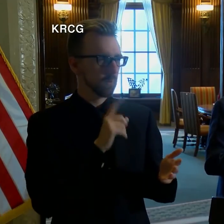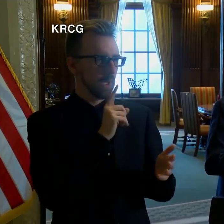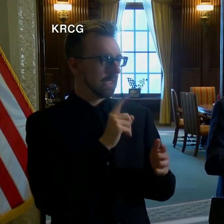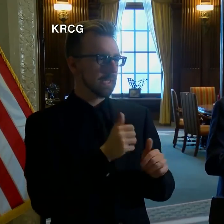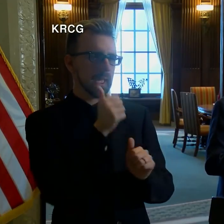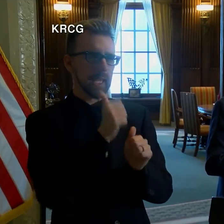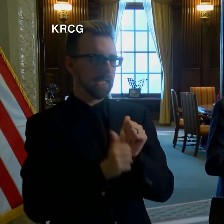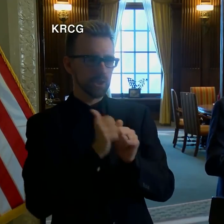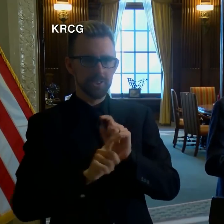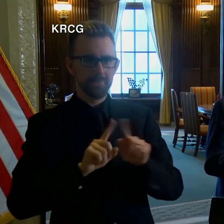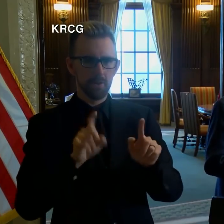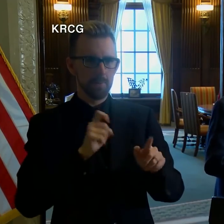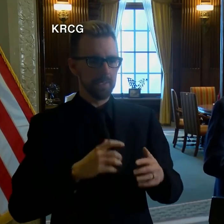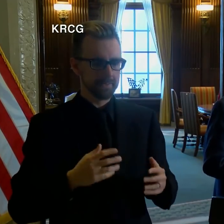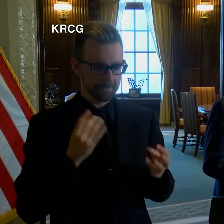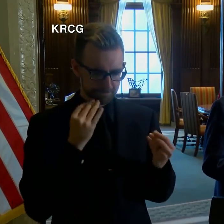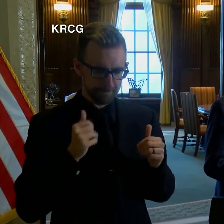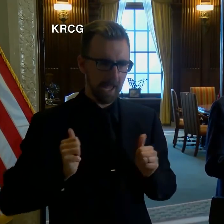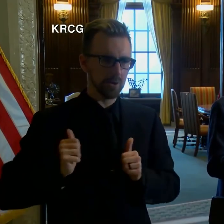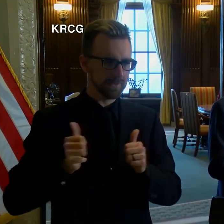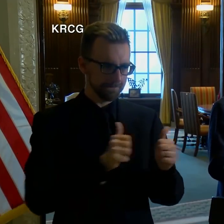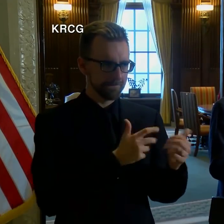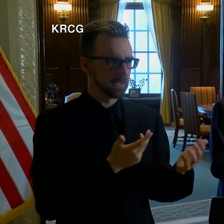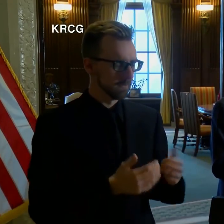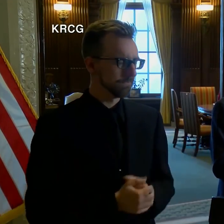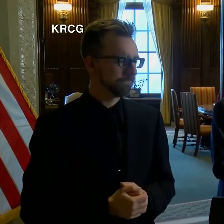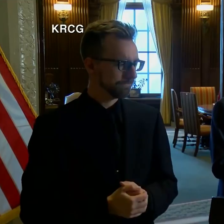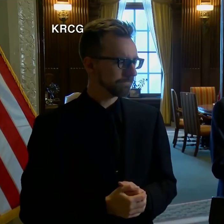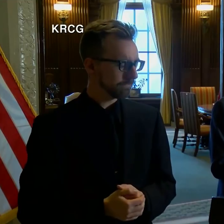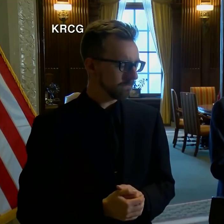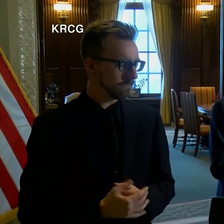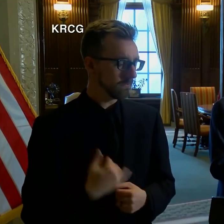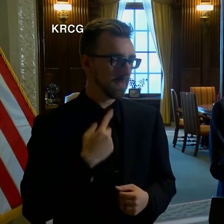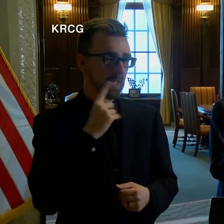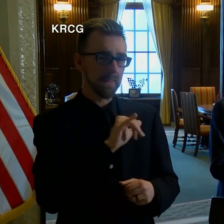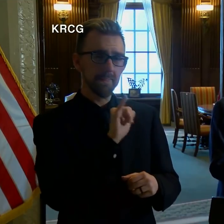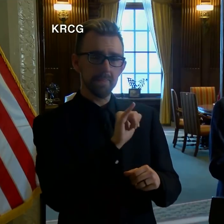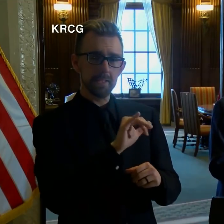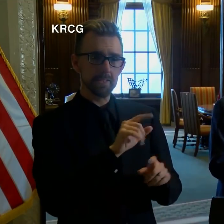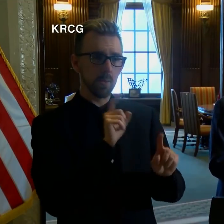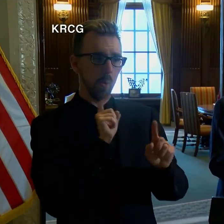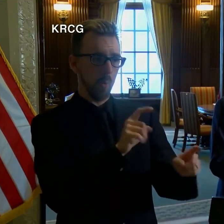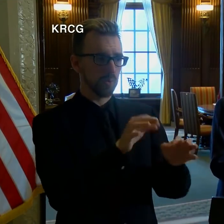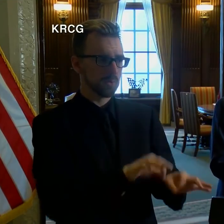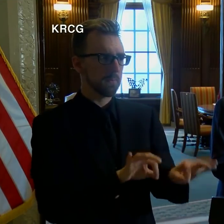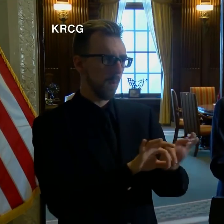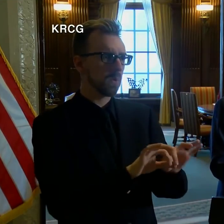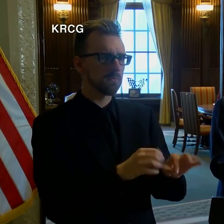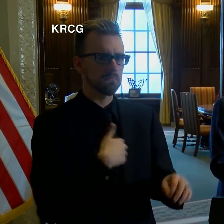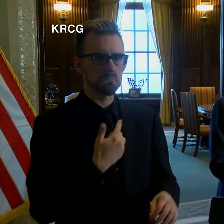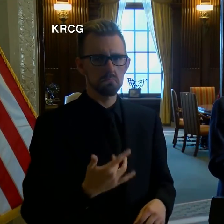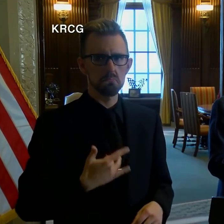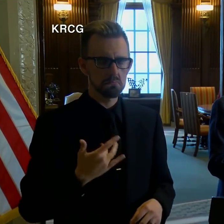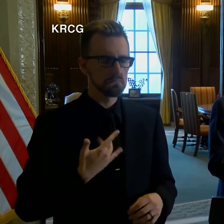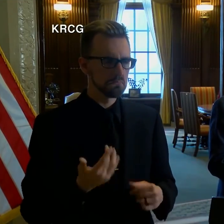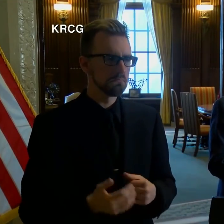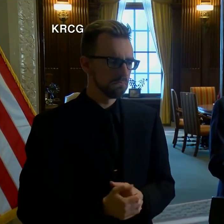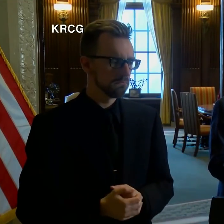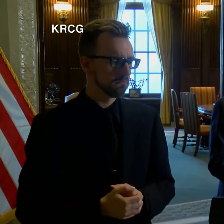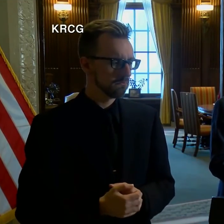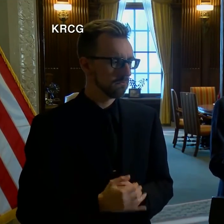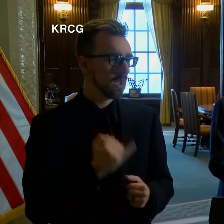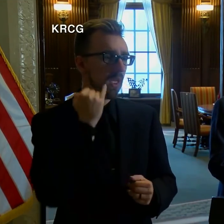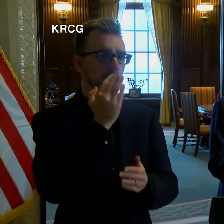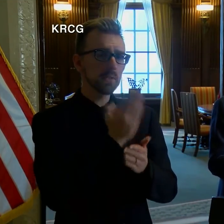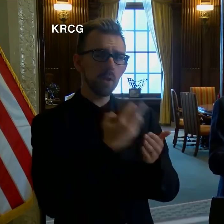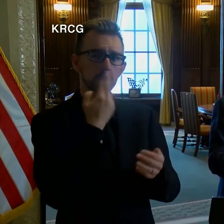Each one of us governors got to make those decisions. And I got to figure that right now. I think this is the important order of the day. I think it's important. If for